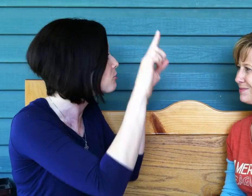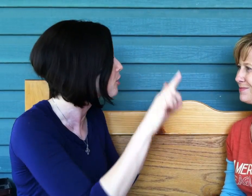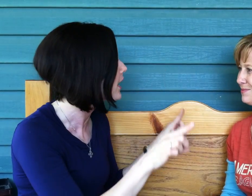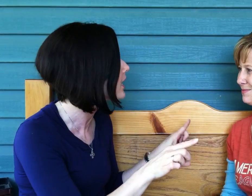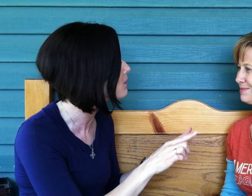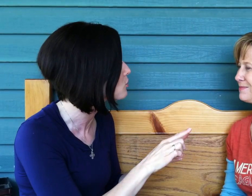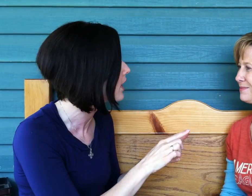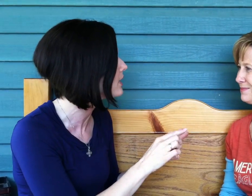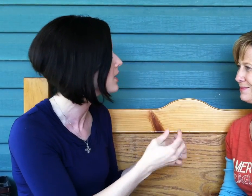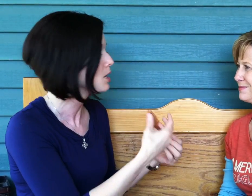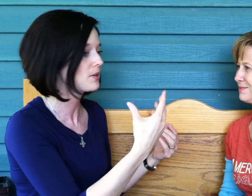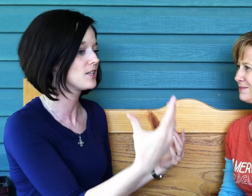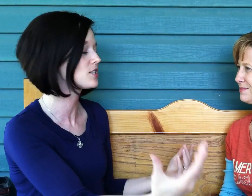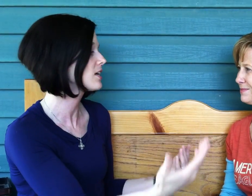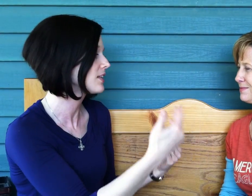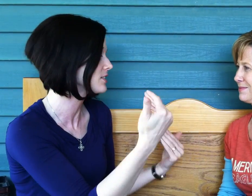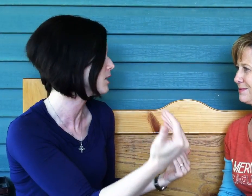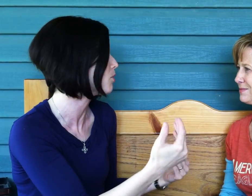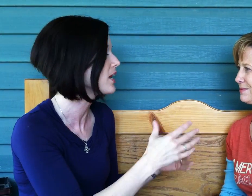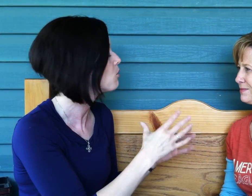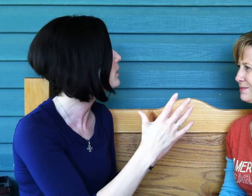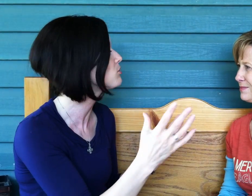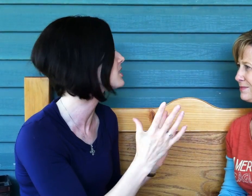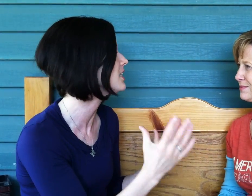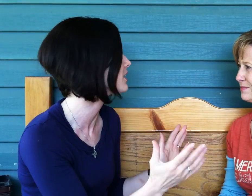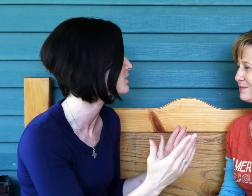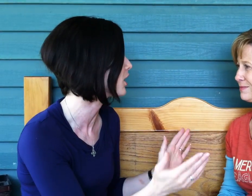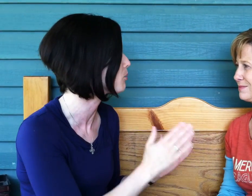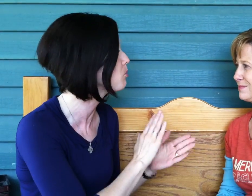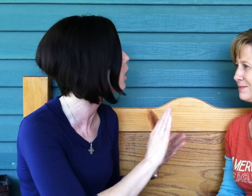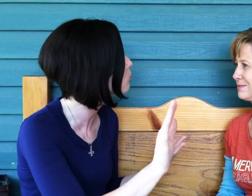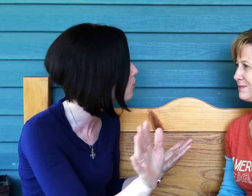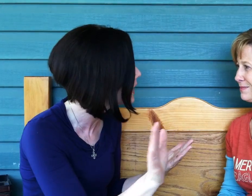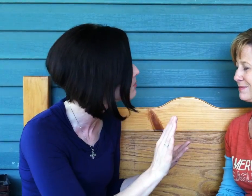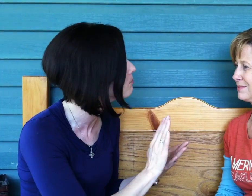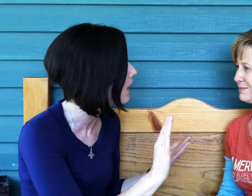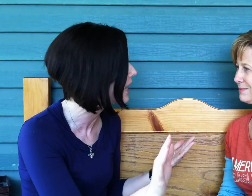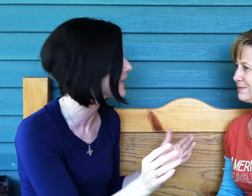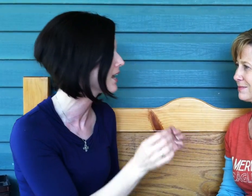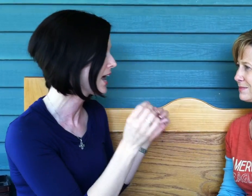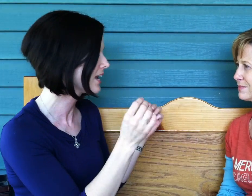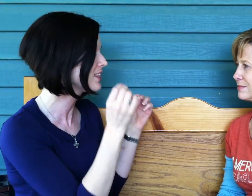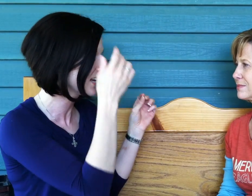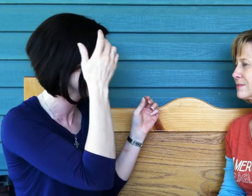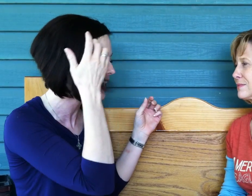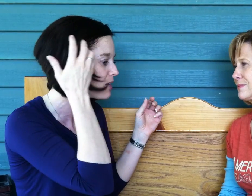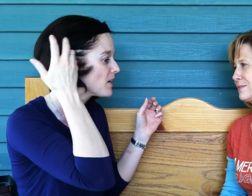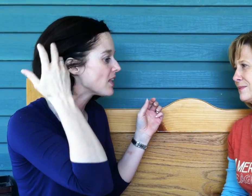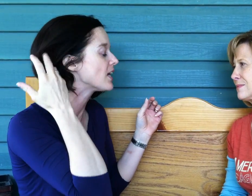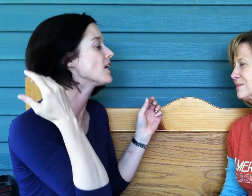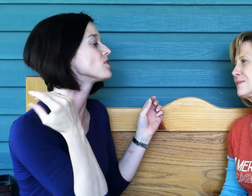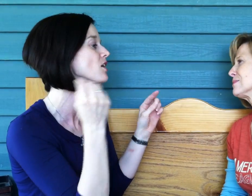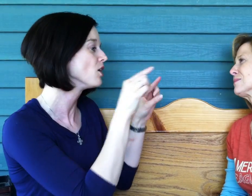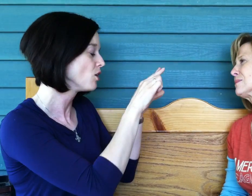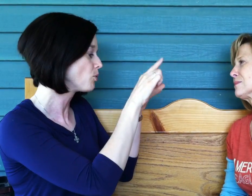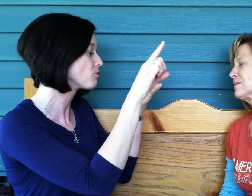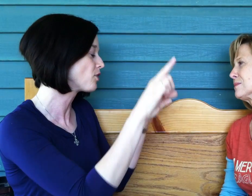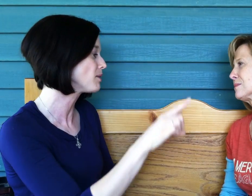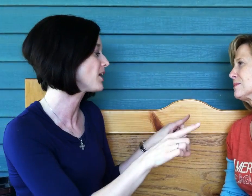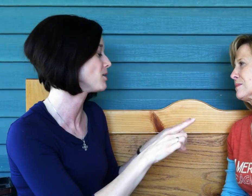framed, right? But in the subway, we don't see it as art. walk right by it. And I think in naming the gifts, we're framing the